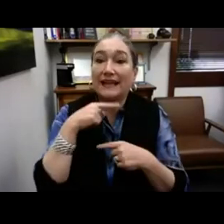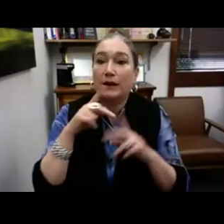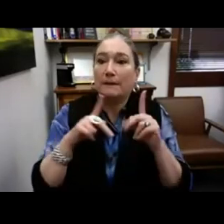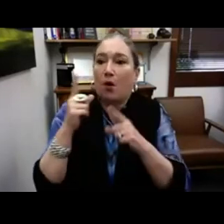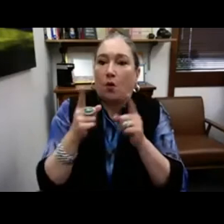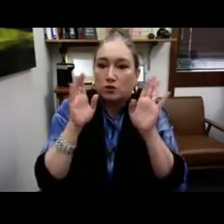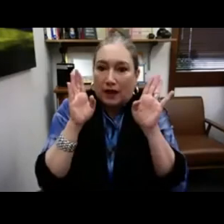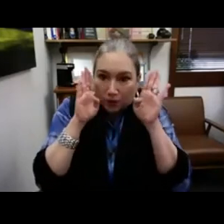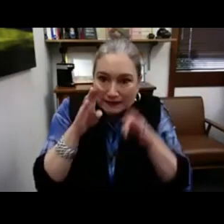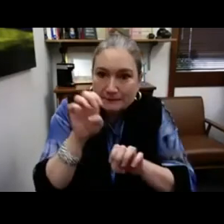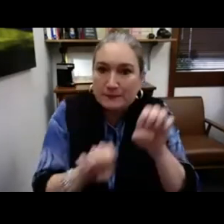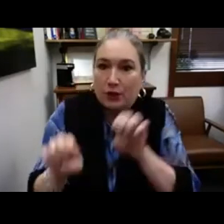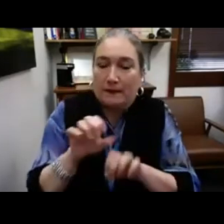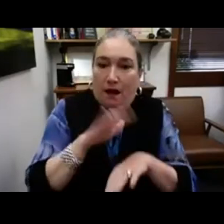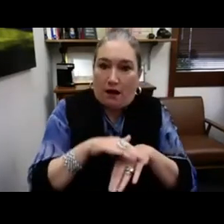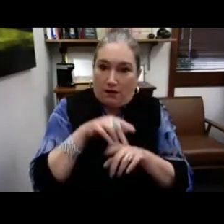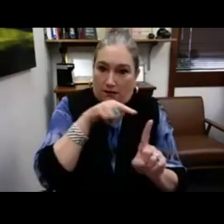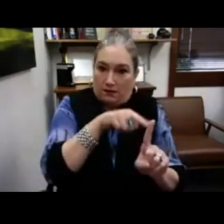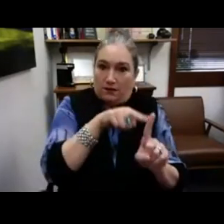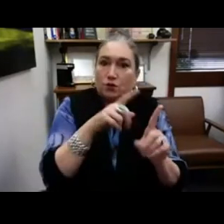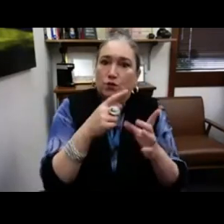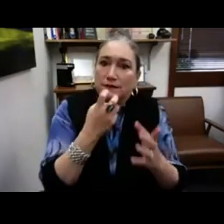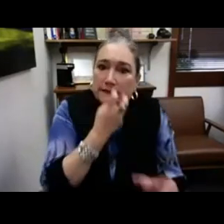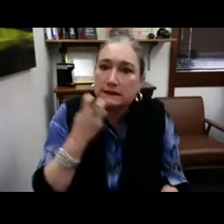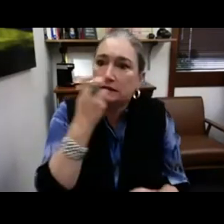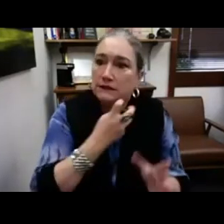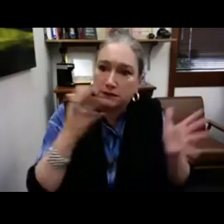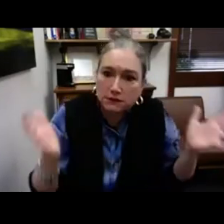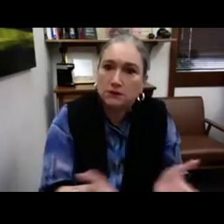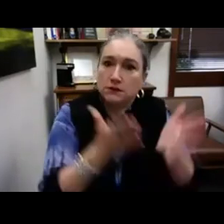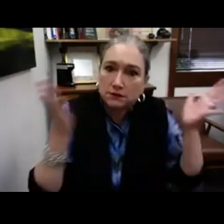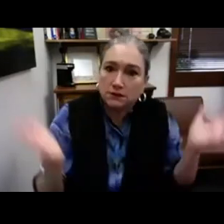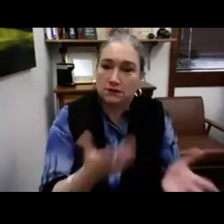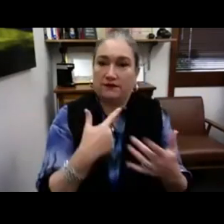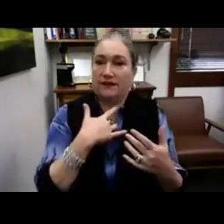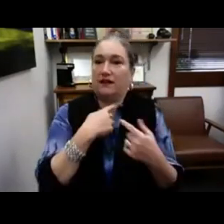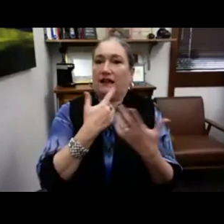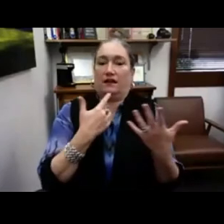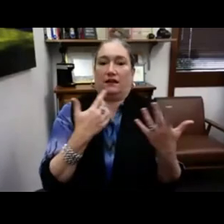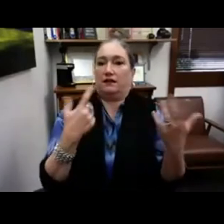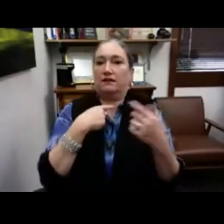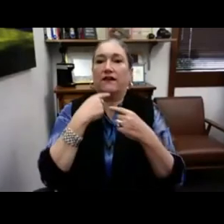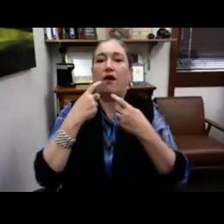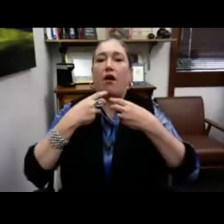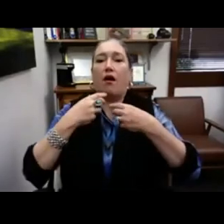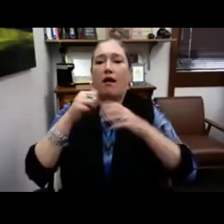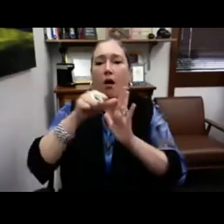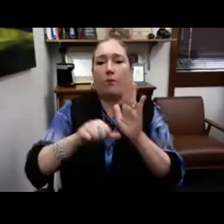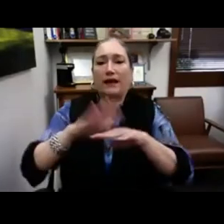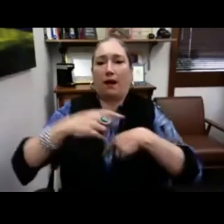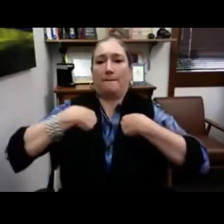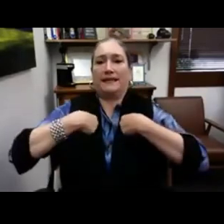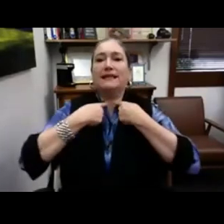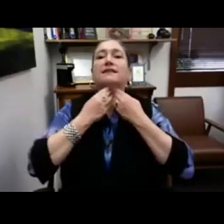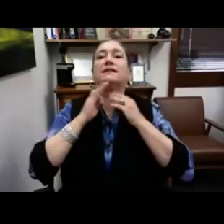And also cut her throat because she felt like people are already trying to experiment on her and force her to speak a certain way and have speech.